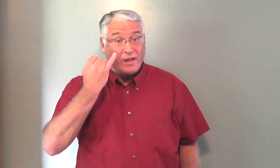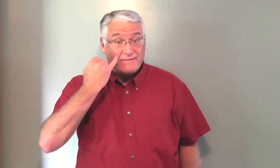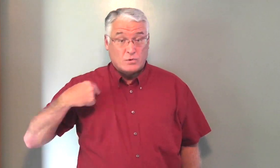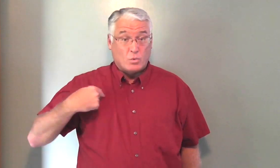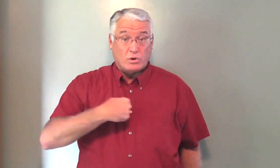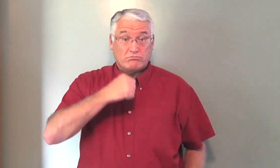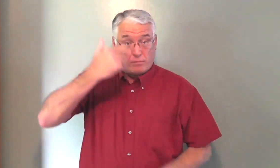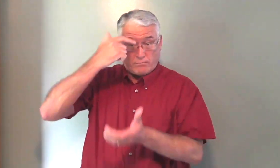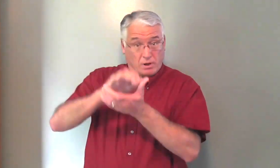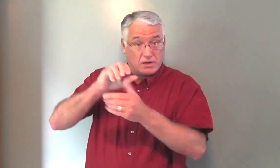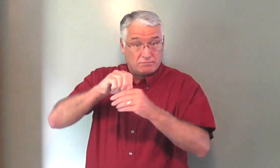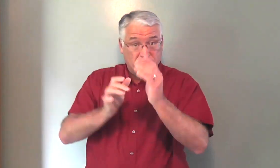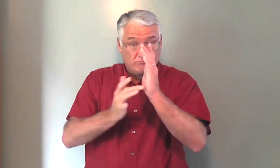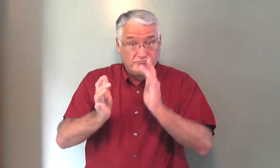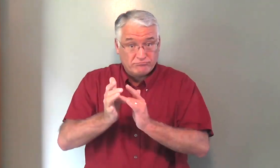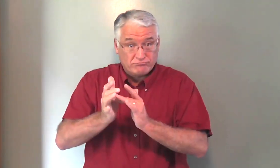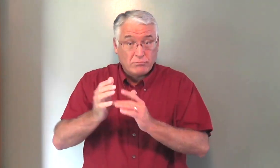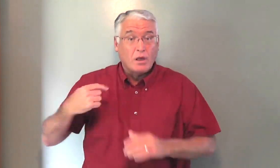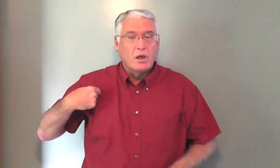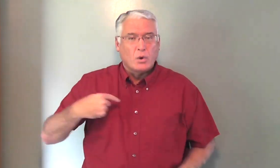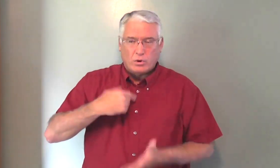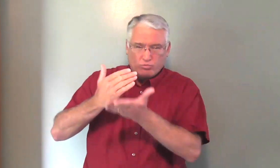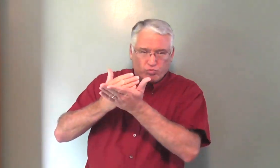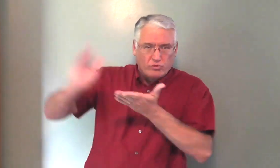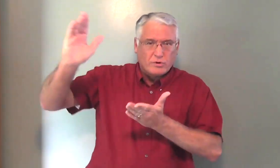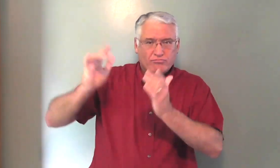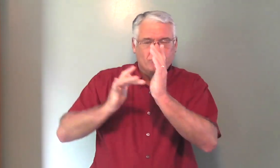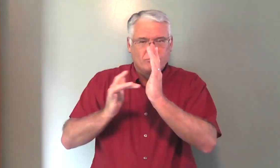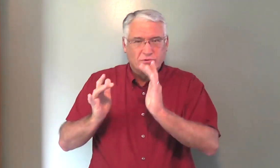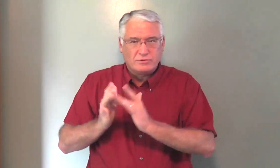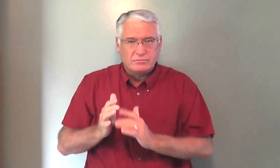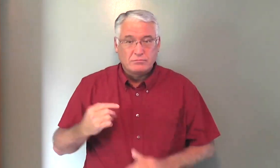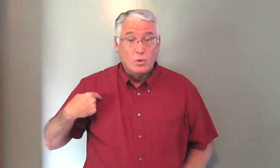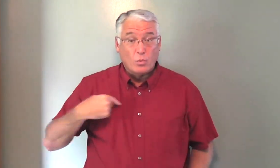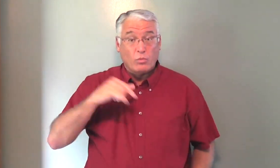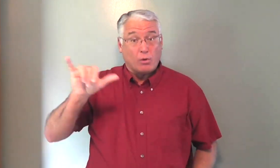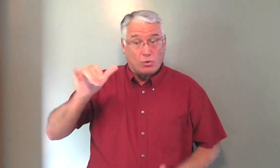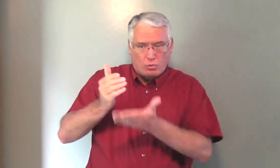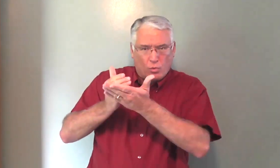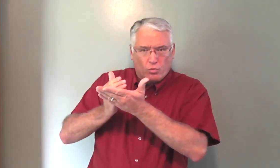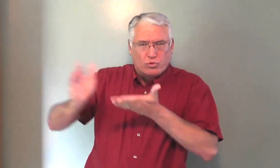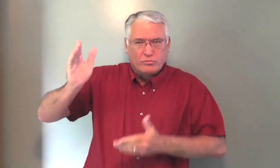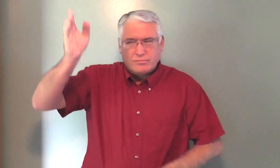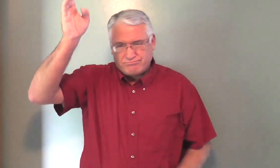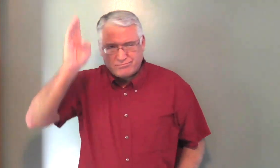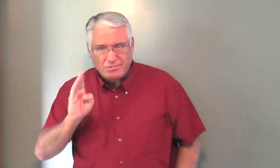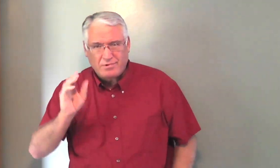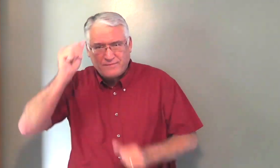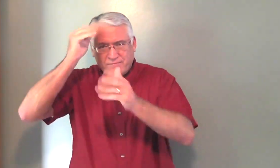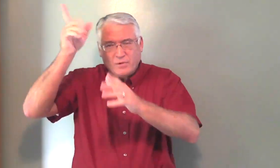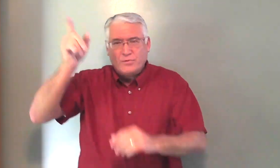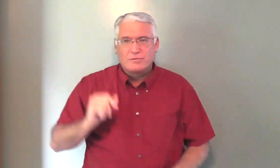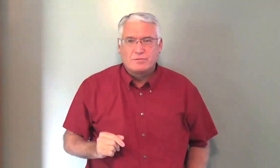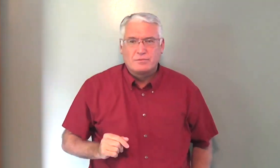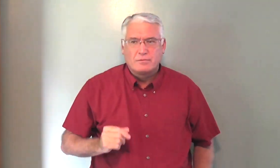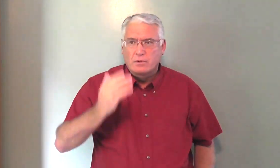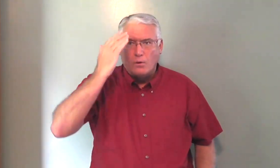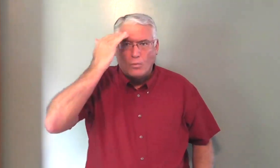So, if we do not believe in Jesus, we reject Jesus, then we also reject God, the Father.